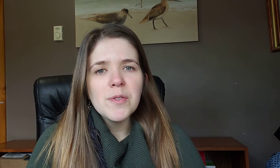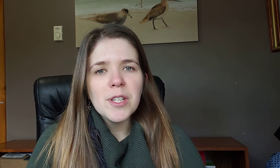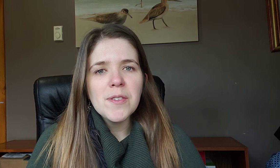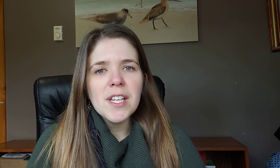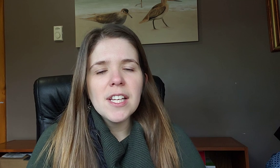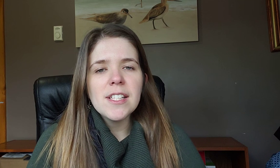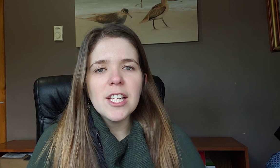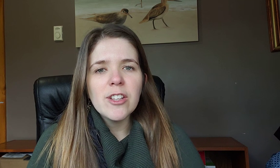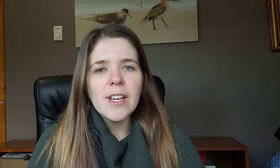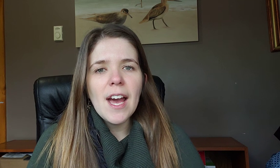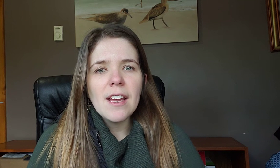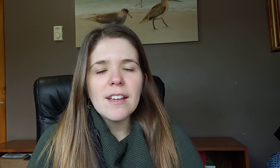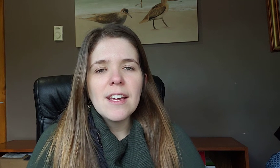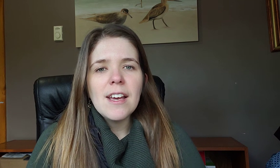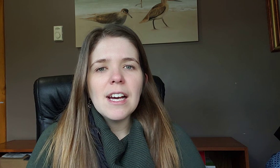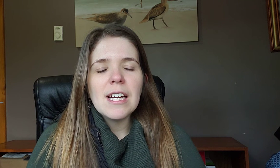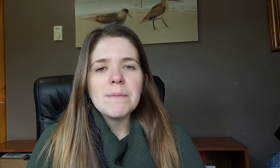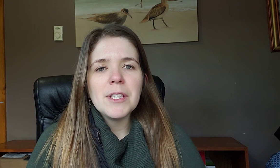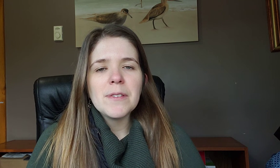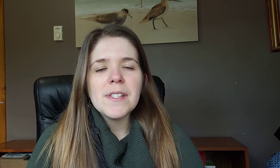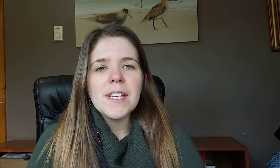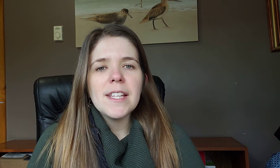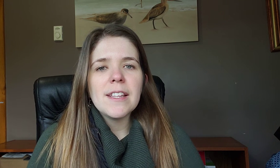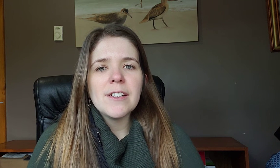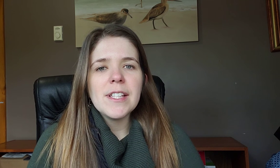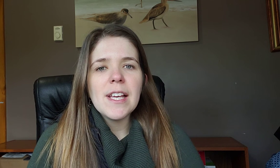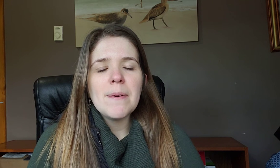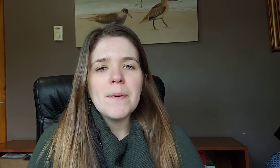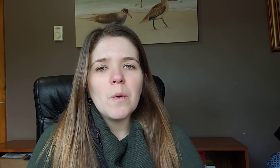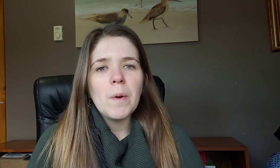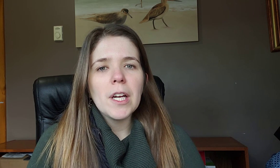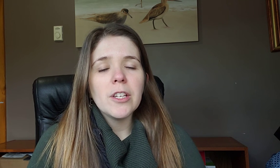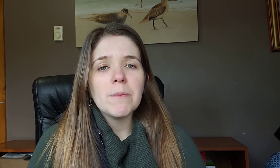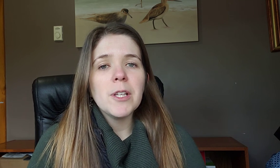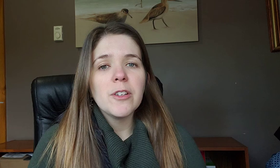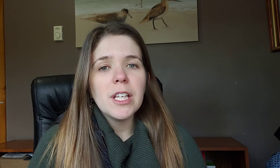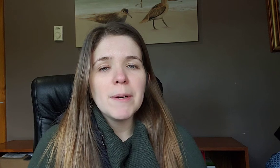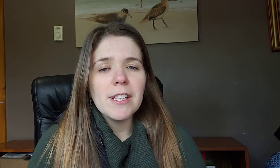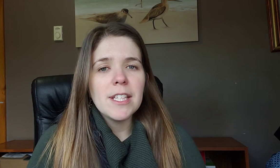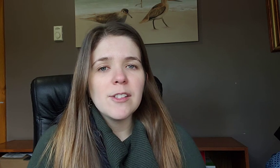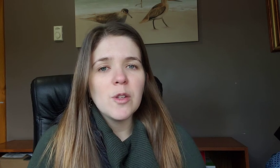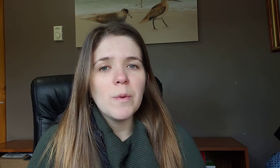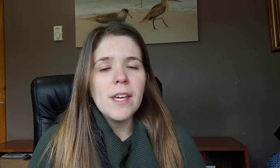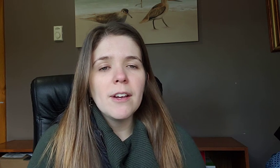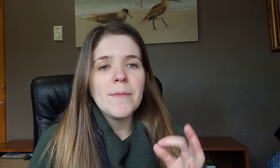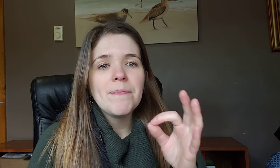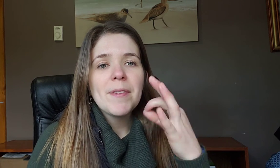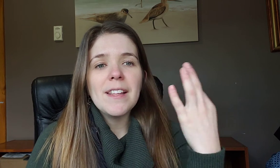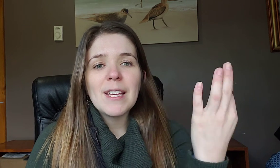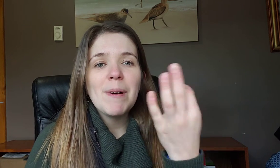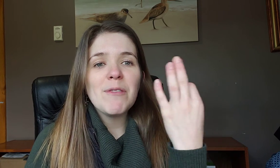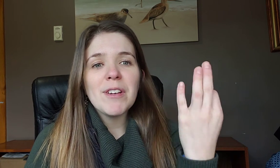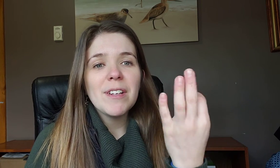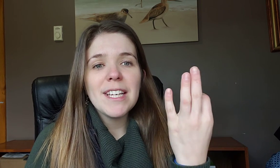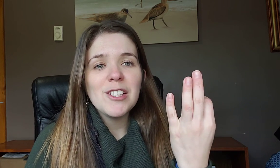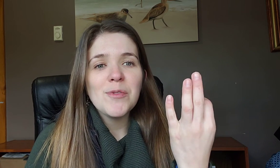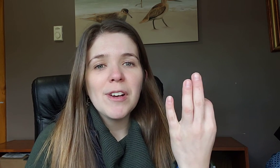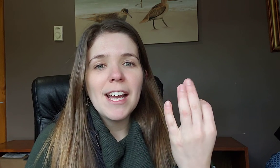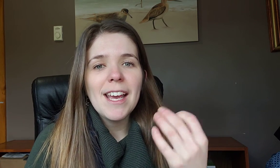for you to take a look at you'll see that there's some where you're going to be learning about the days of the week like my favorite day is Friday